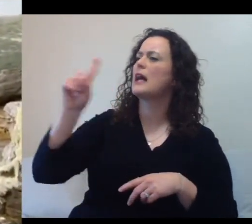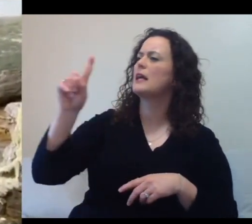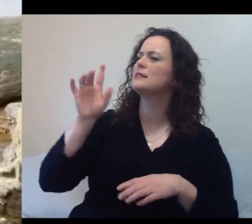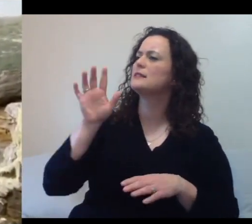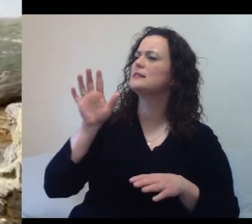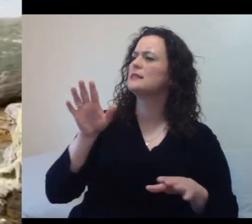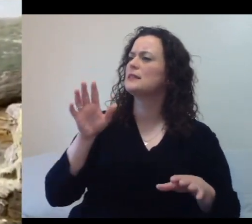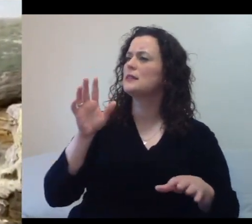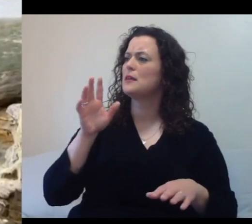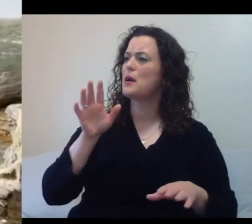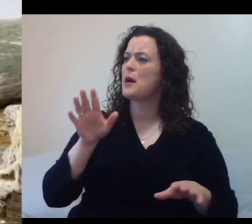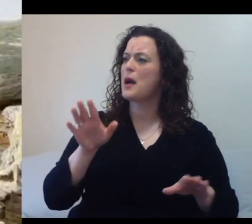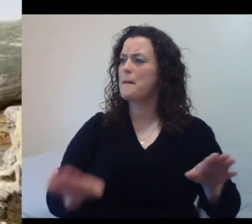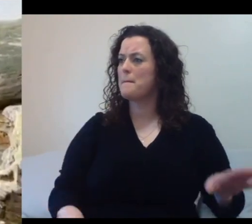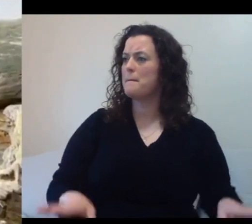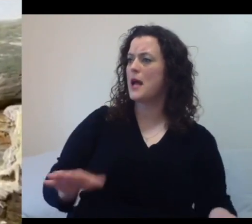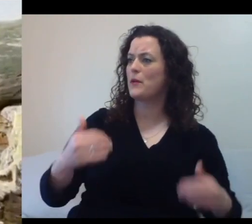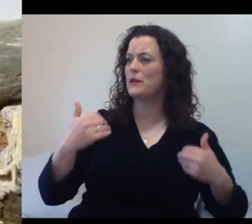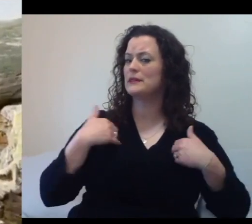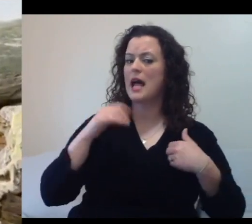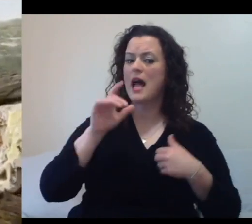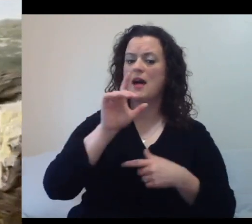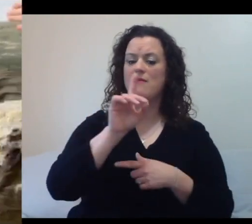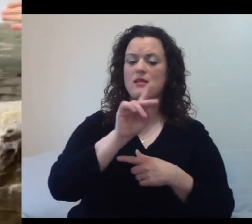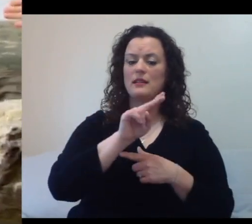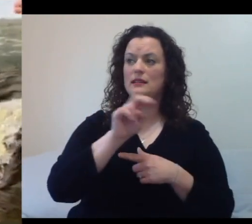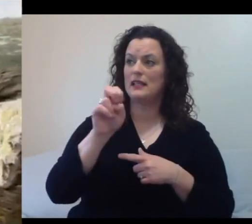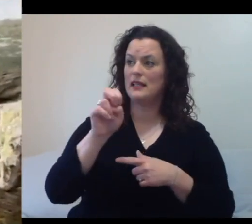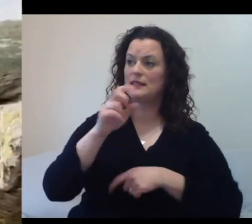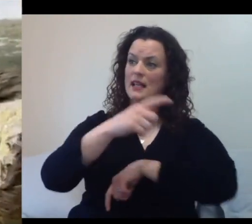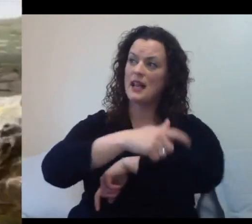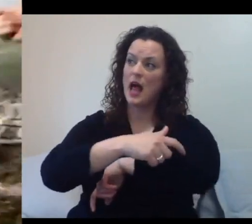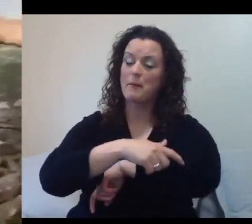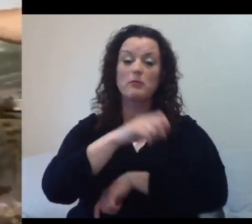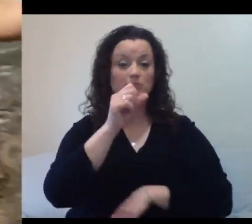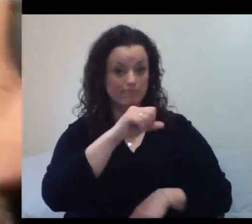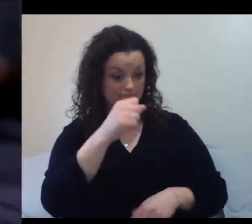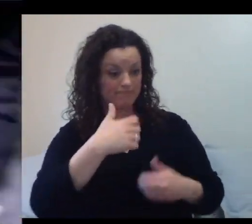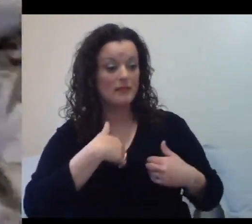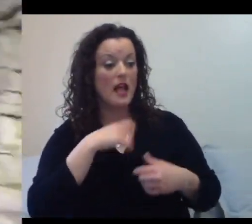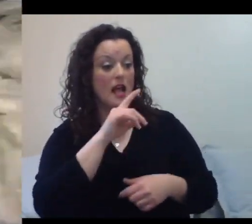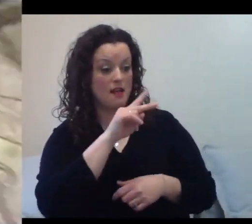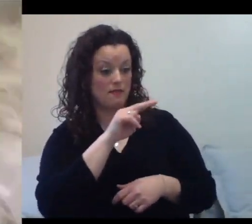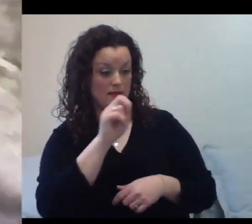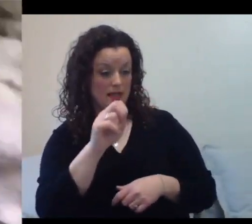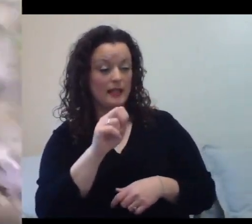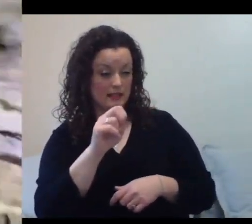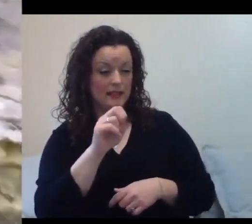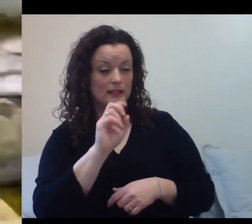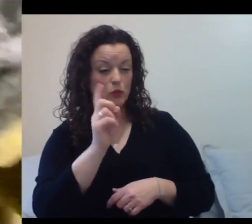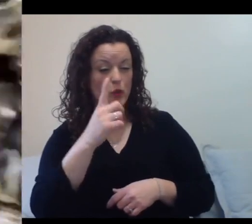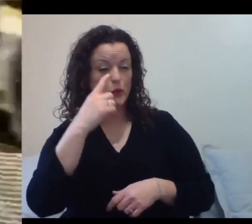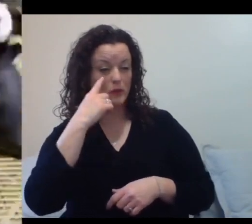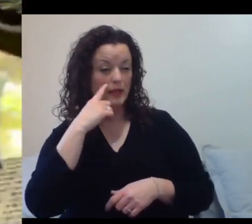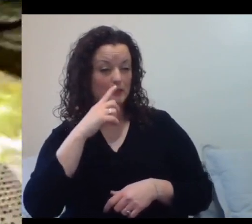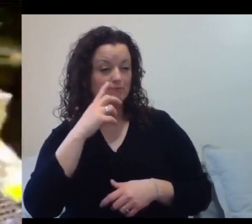and they are right where you think they are up in the body. what you're seeing down low, you're seeing their angle. Their knees are